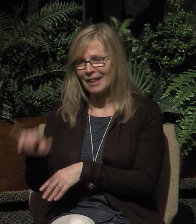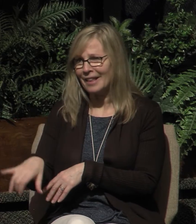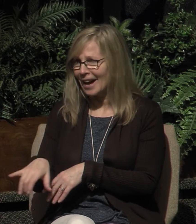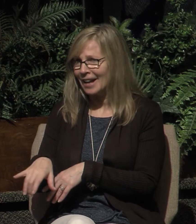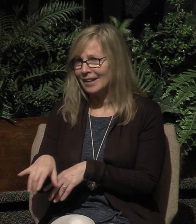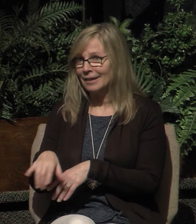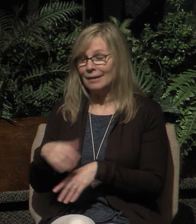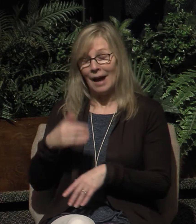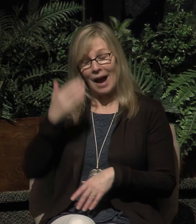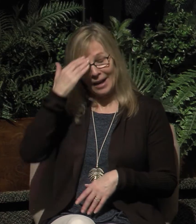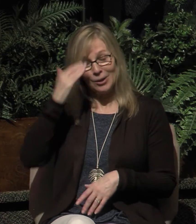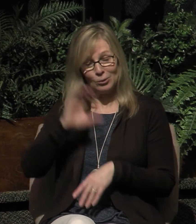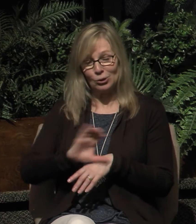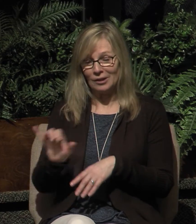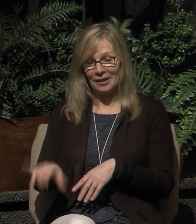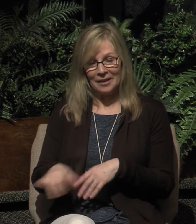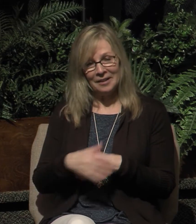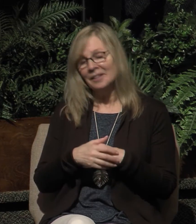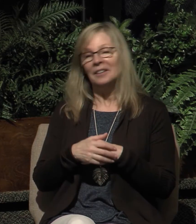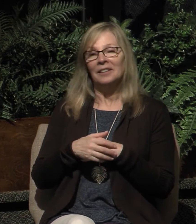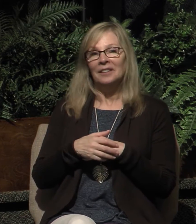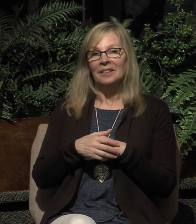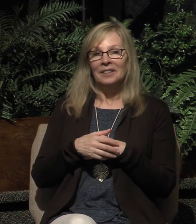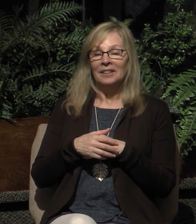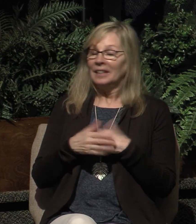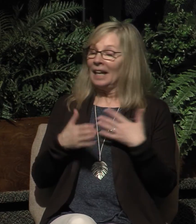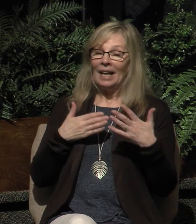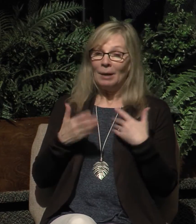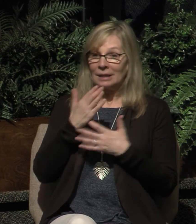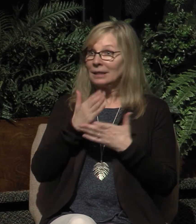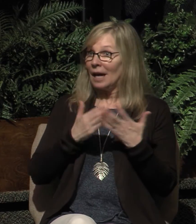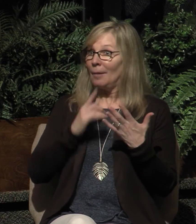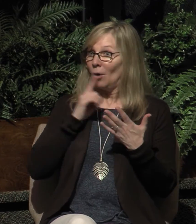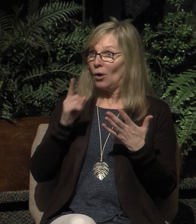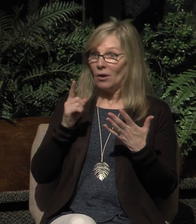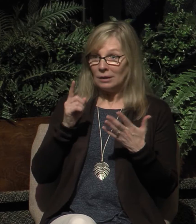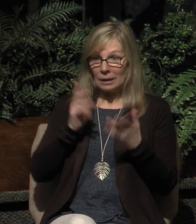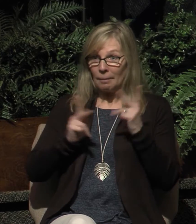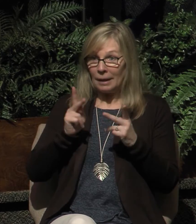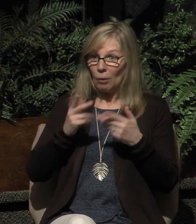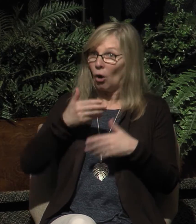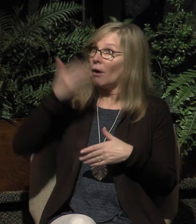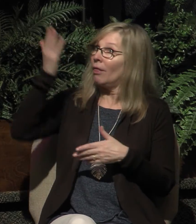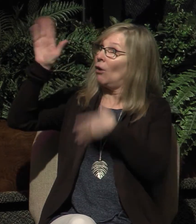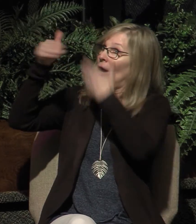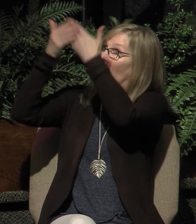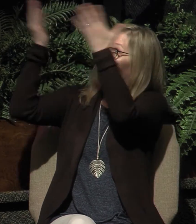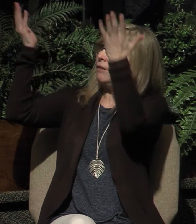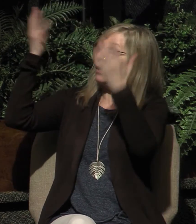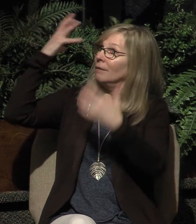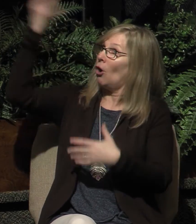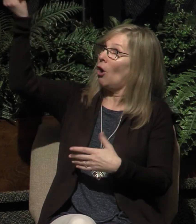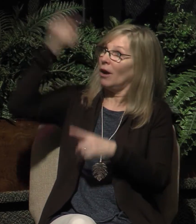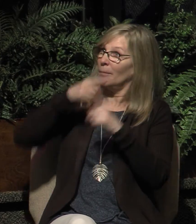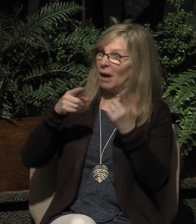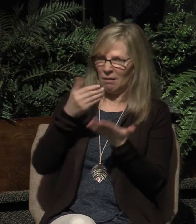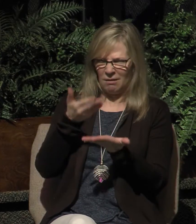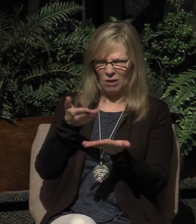all of us. I know churches like that. Some of them are in heaven, but they're listed as members. Listen, at